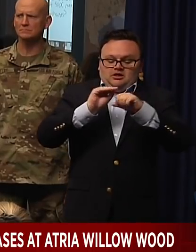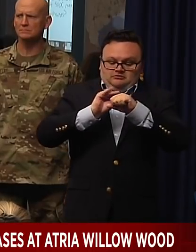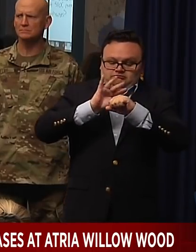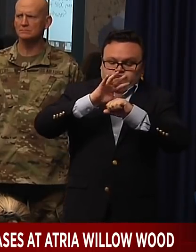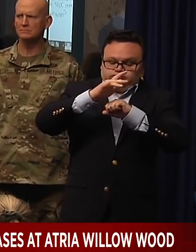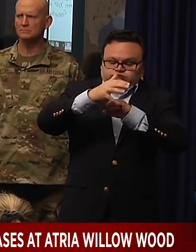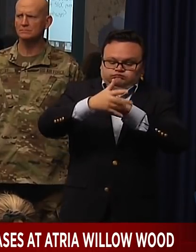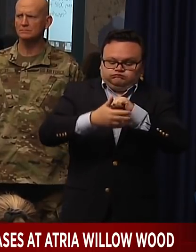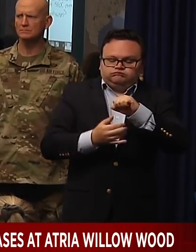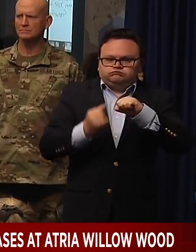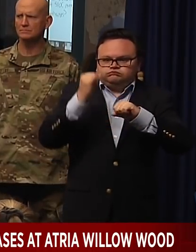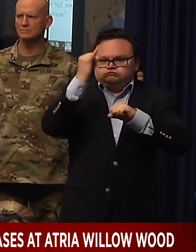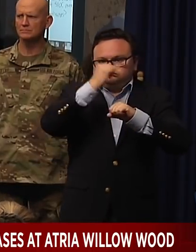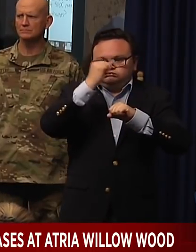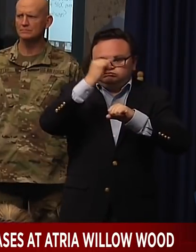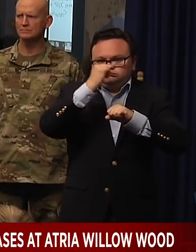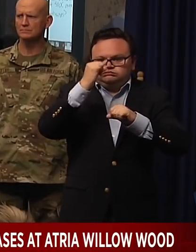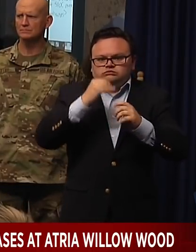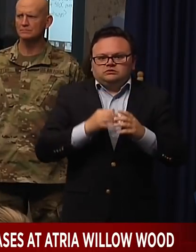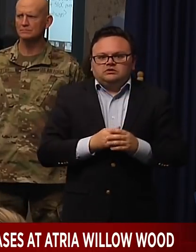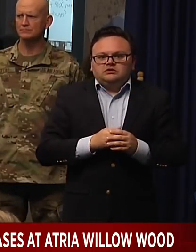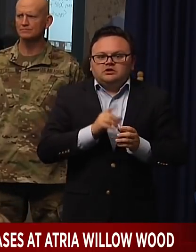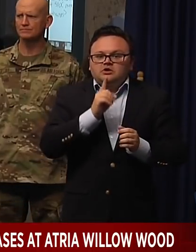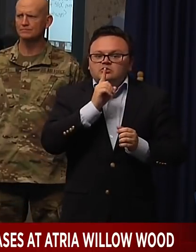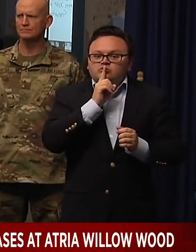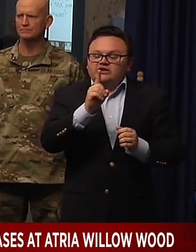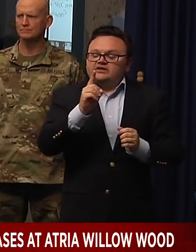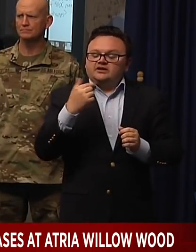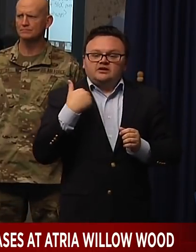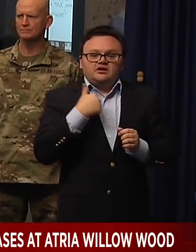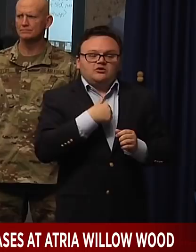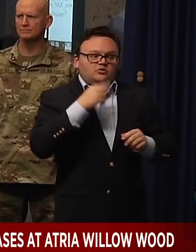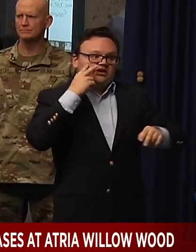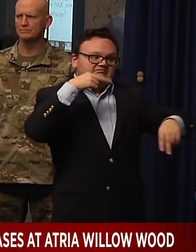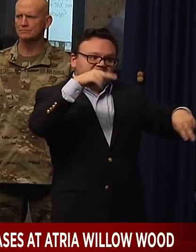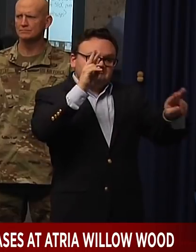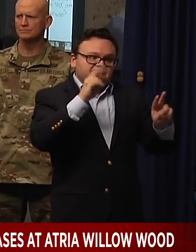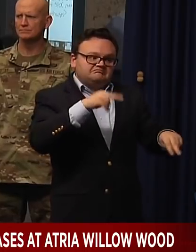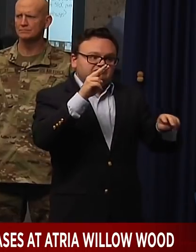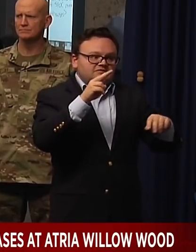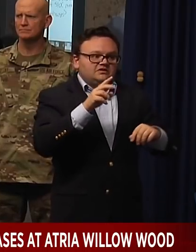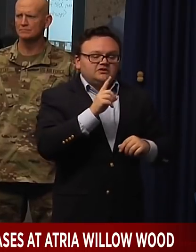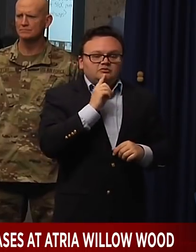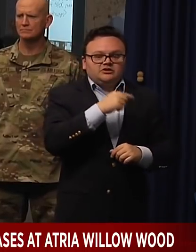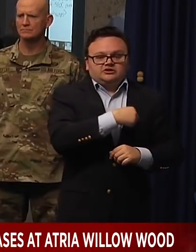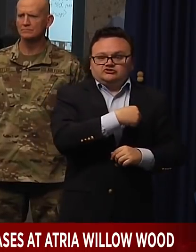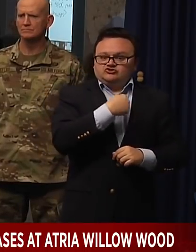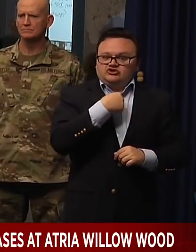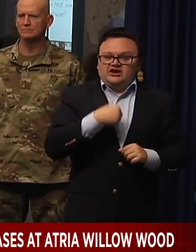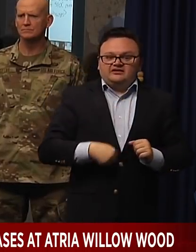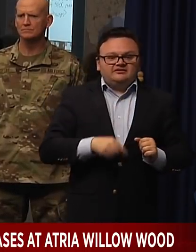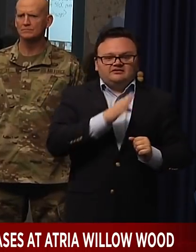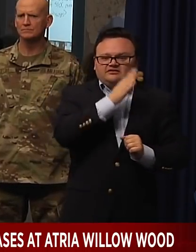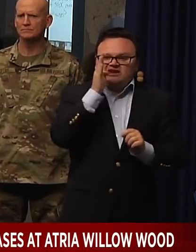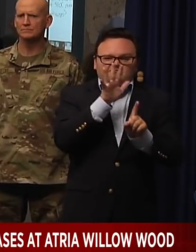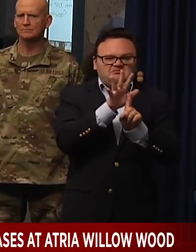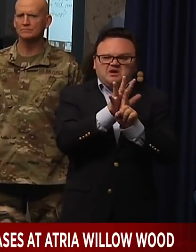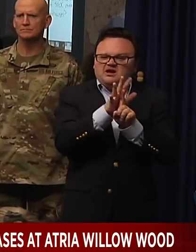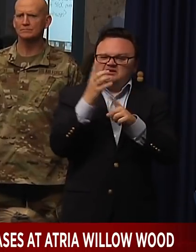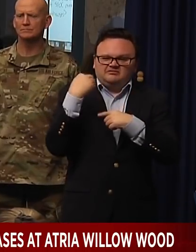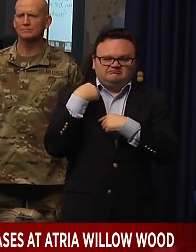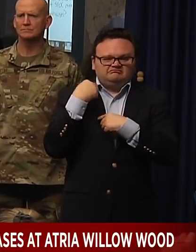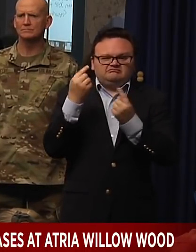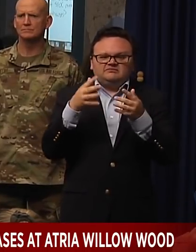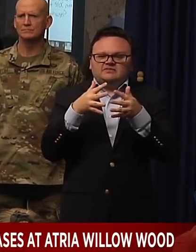their view, their Americans view them will never be the same. They've never been terribly popular as a country here. But I think that,